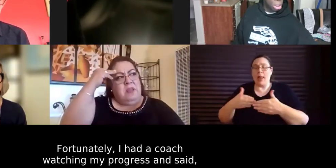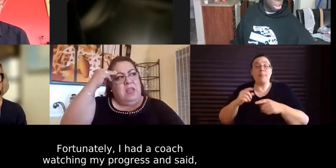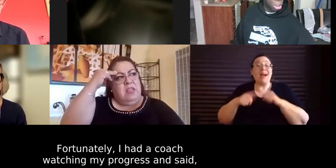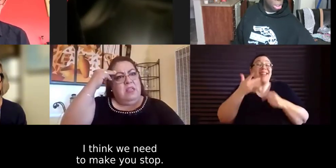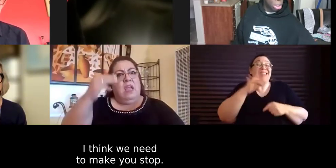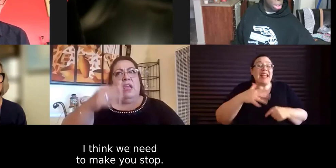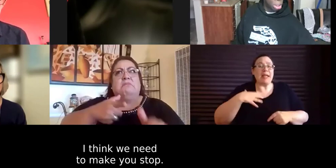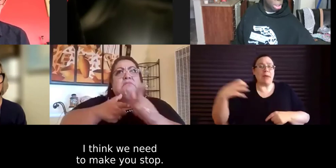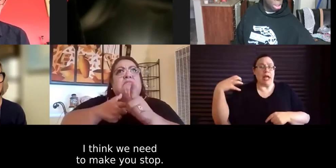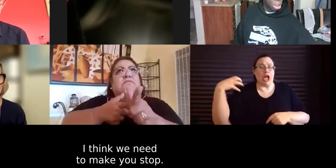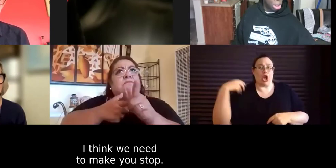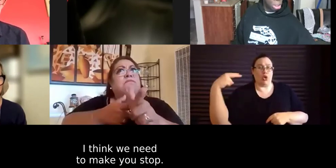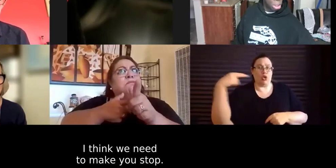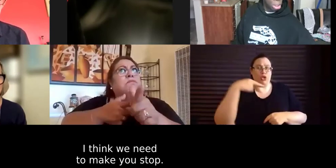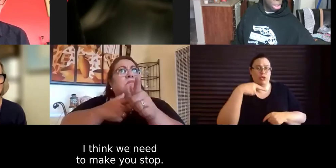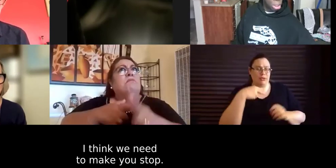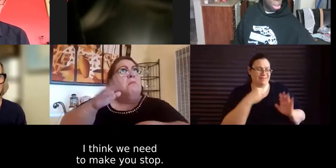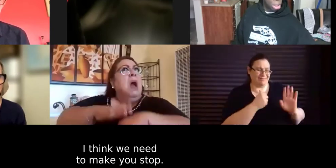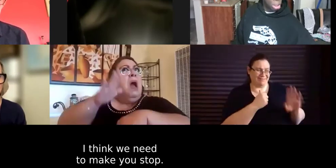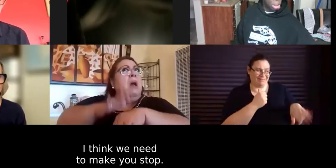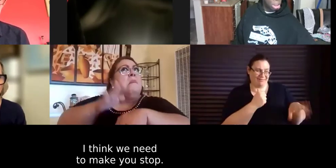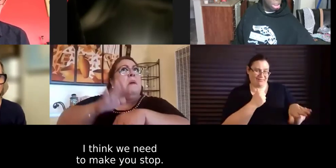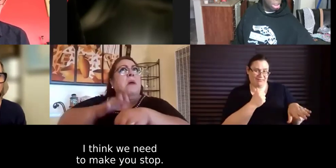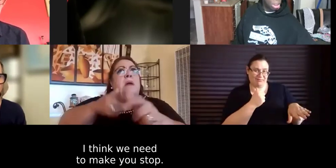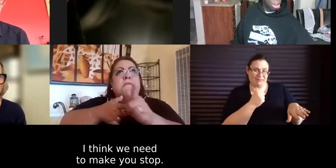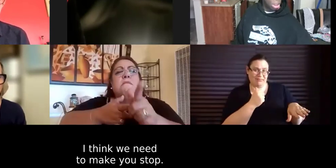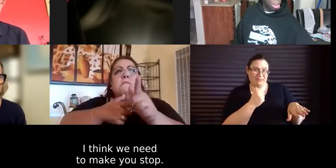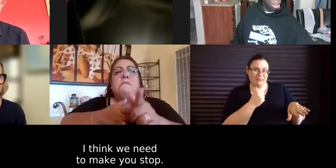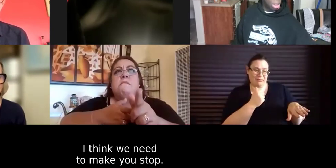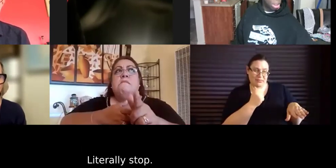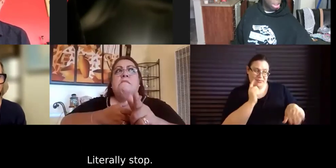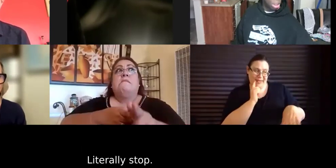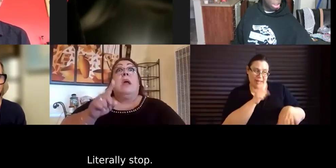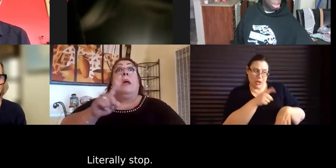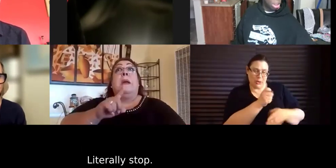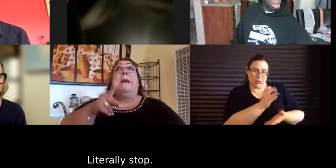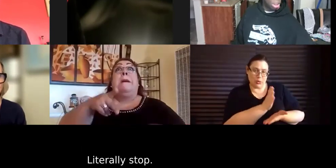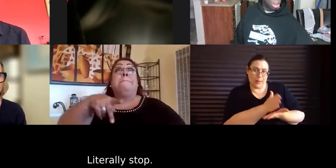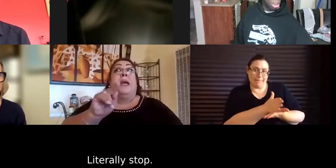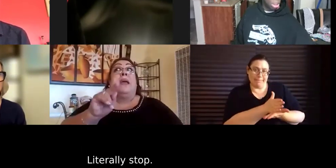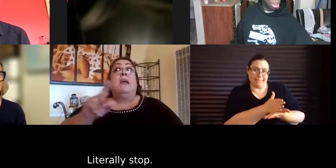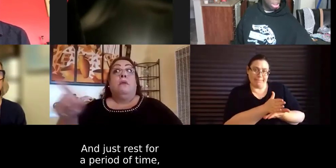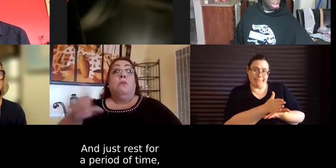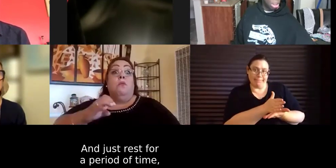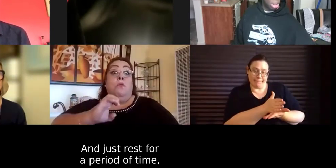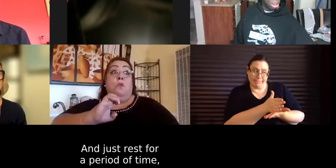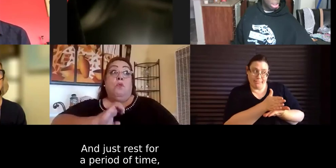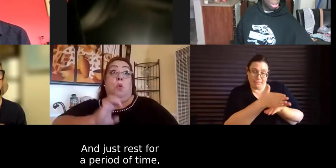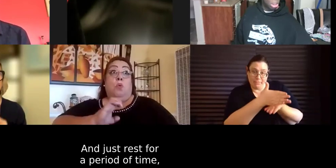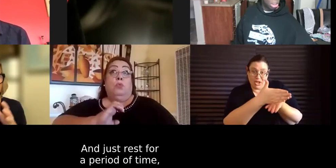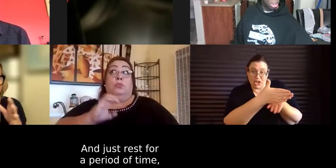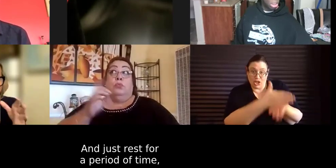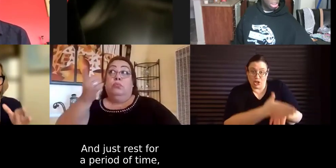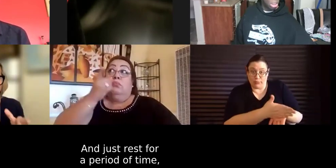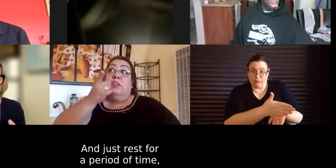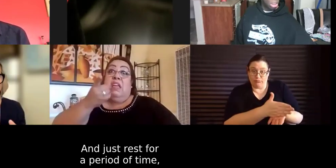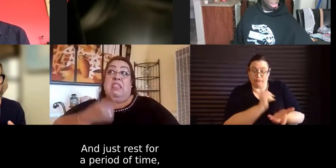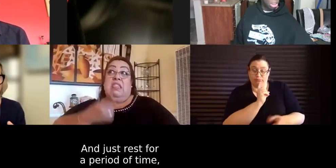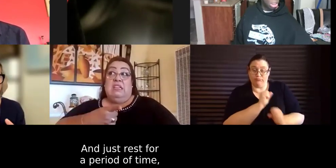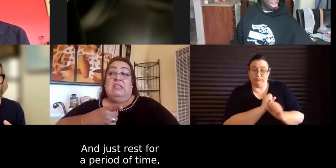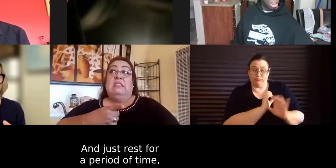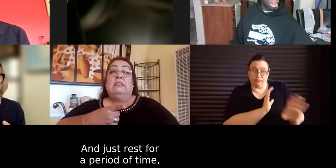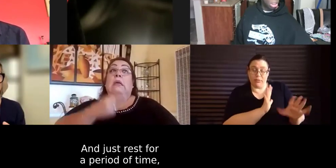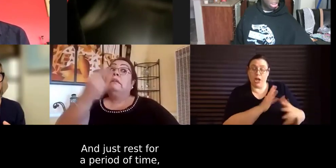and said i think we need to make you stop like literally stop and and just